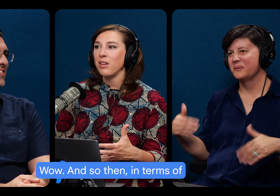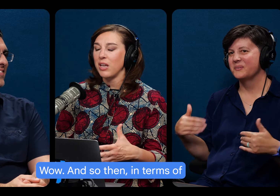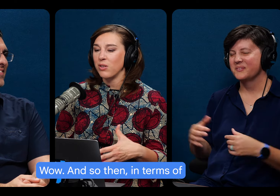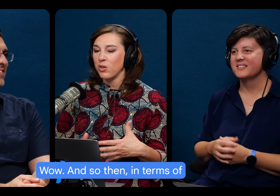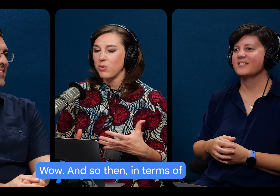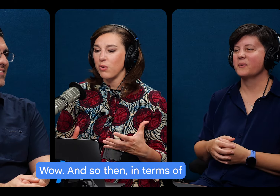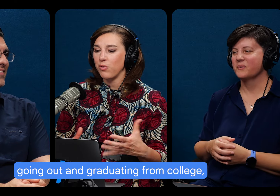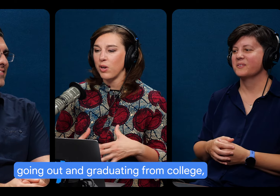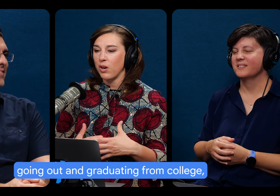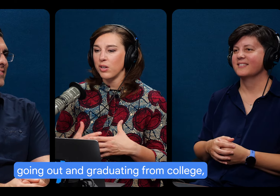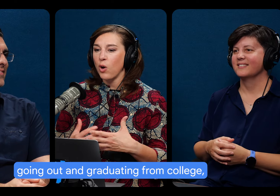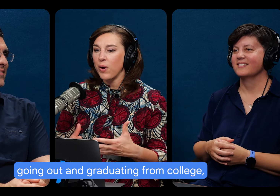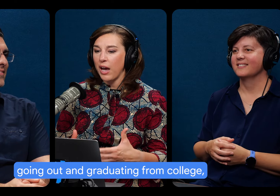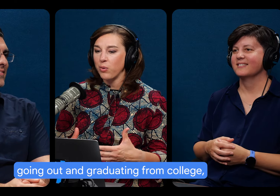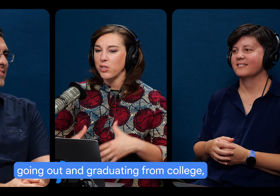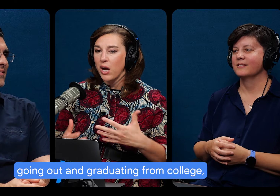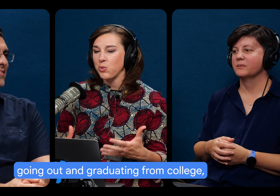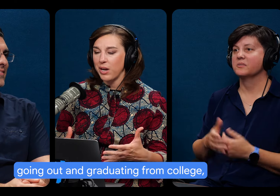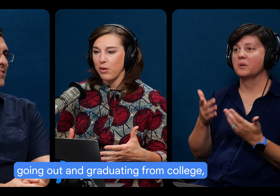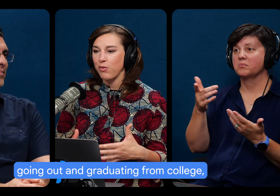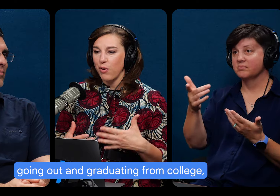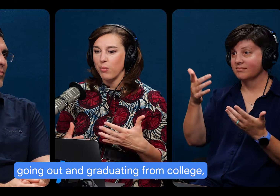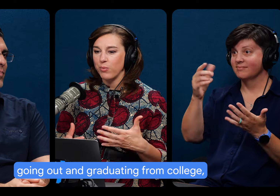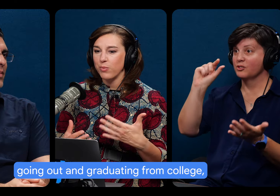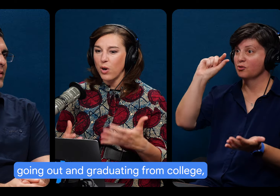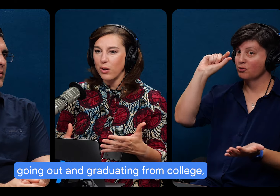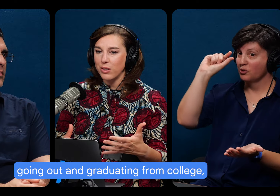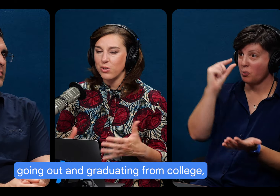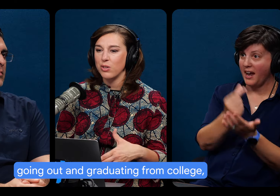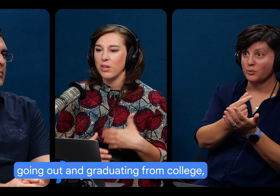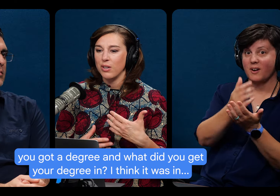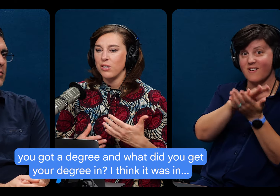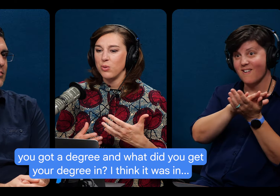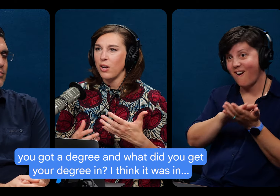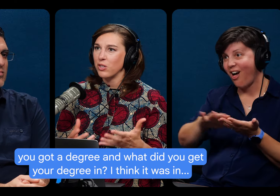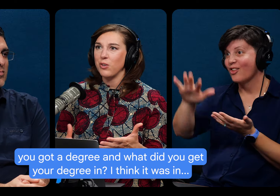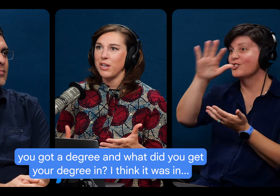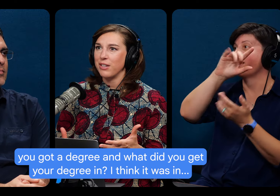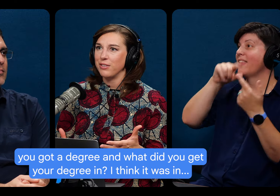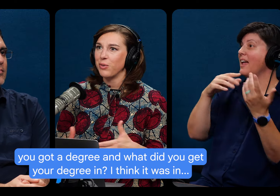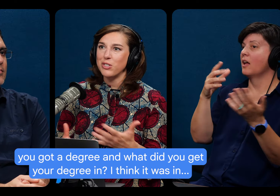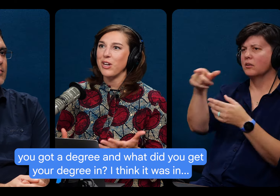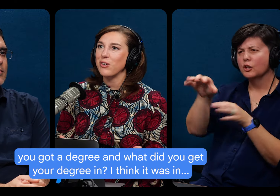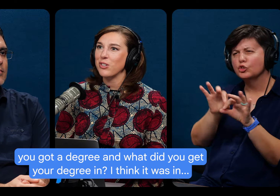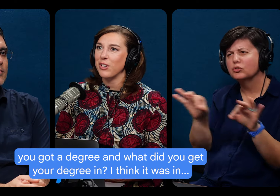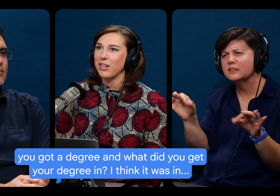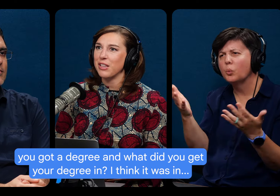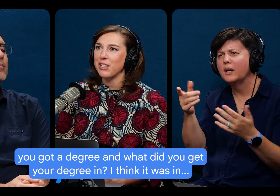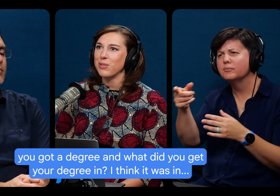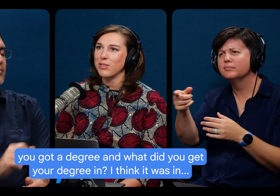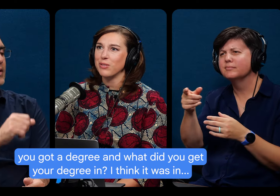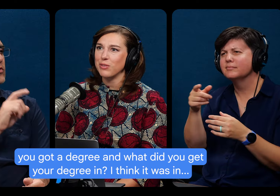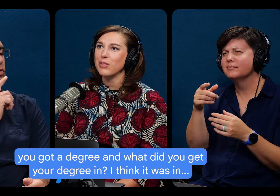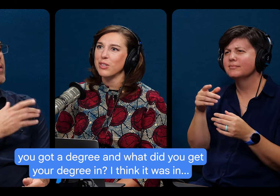then, in terms of going out and graduating from college, you got a degree. And what did you get your degree in?